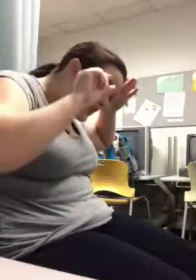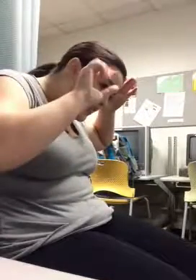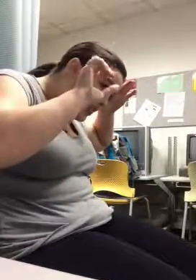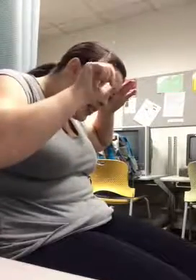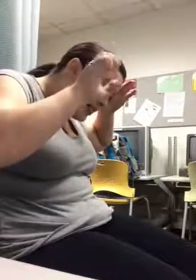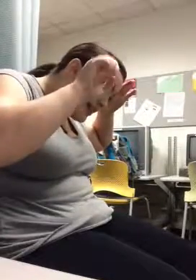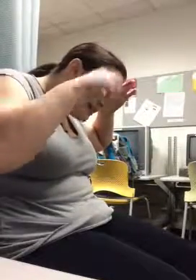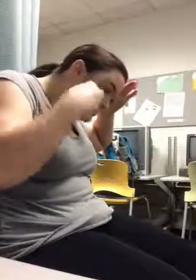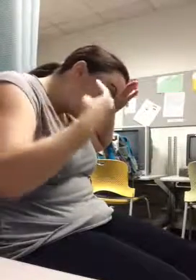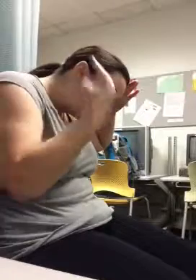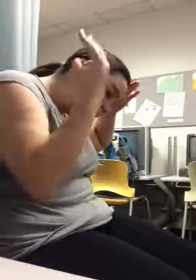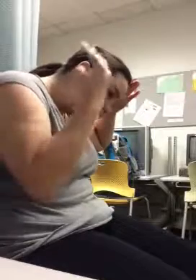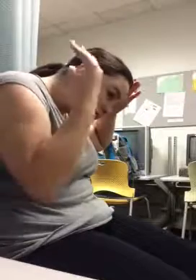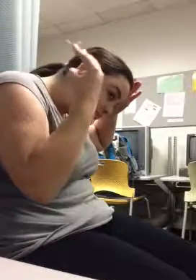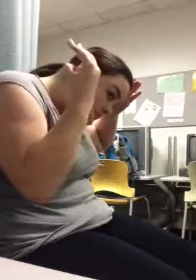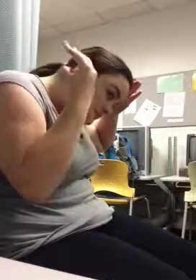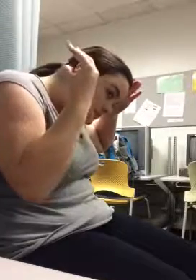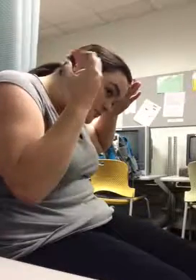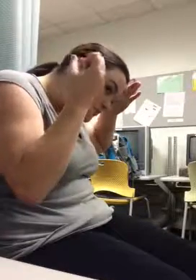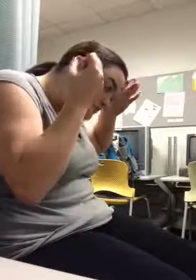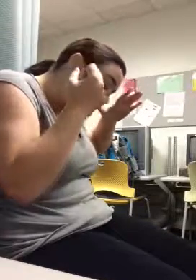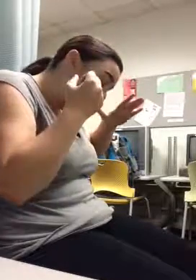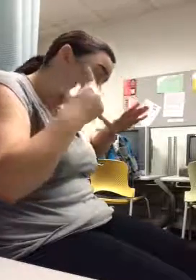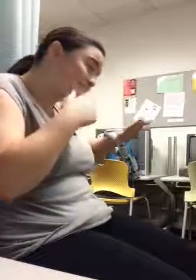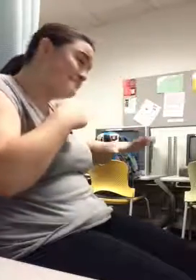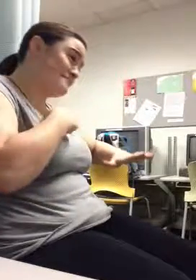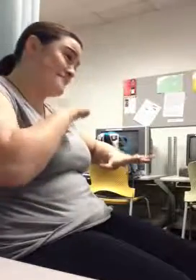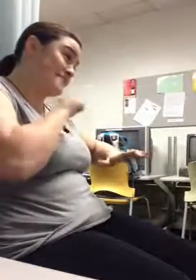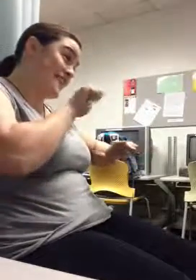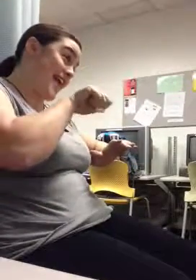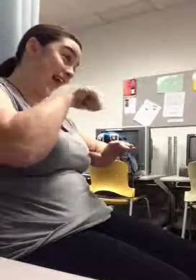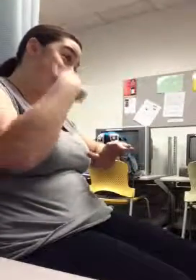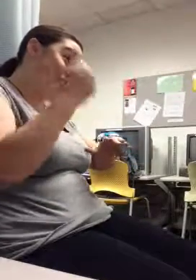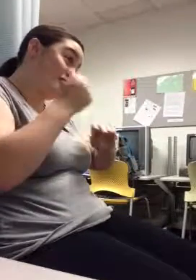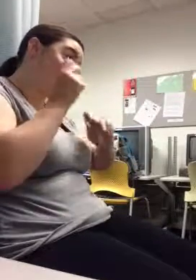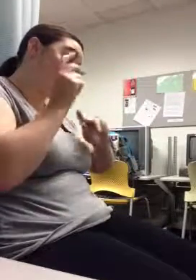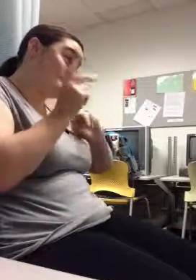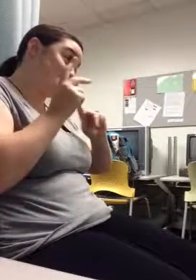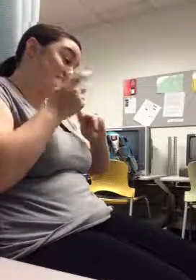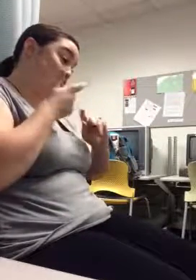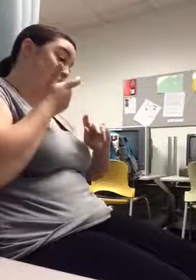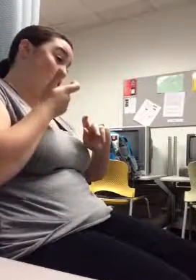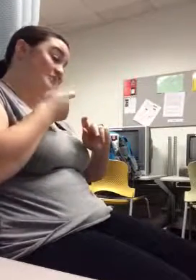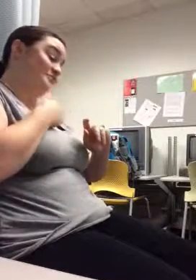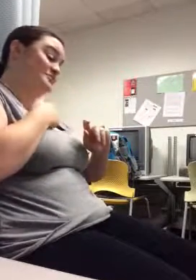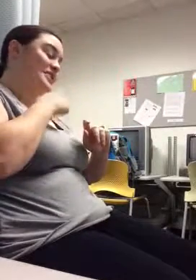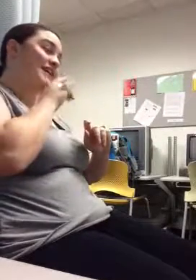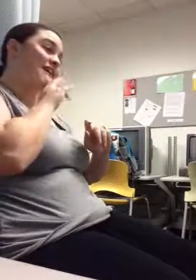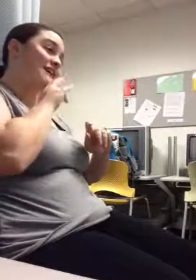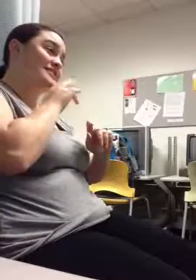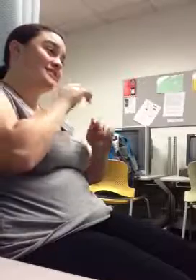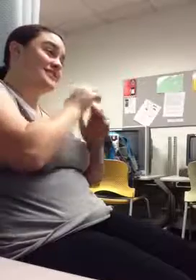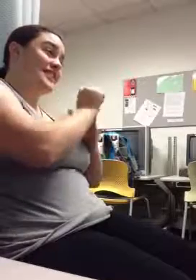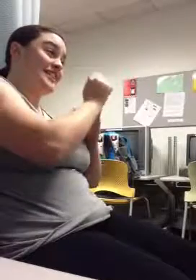So I'm sure it was quite entertaining. And we have some stories about that process that I won't go into now.